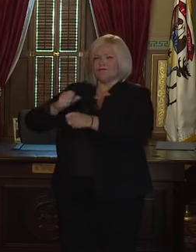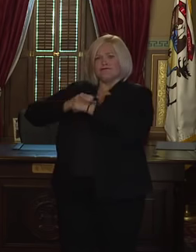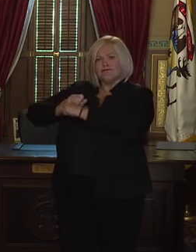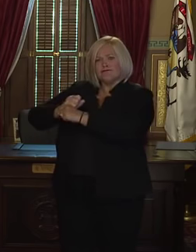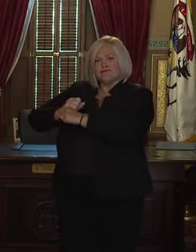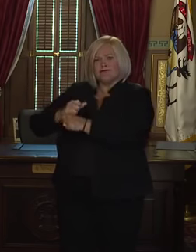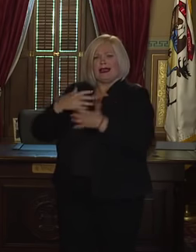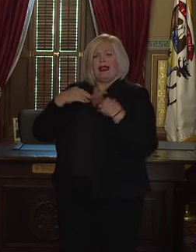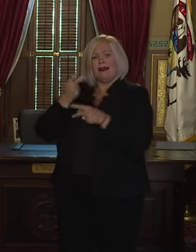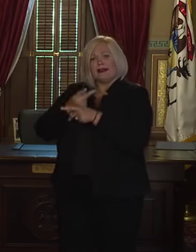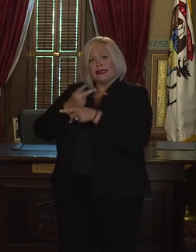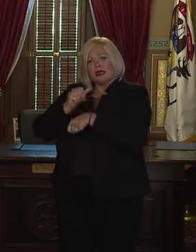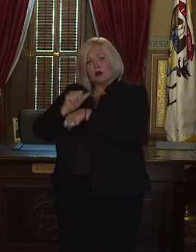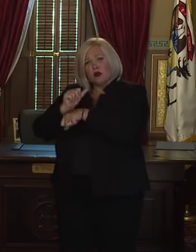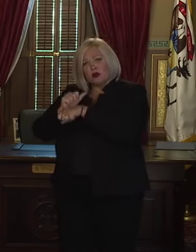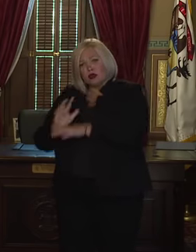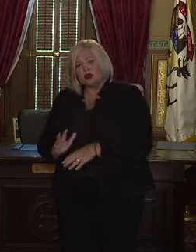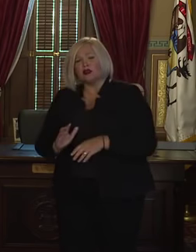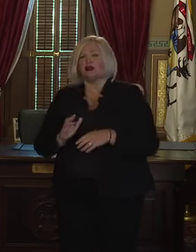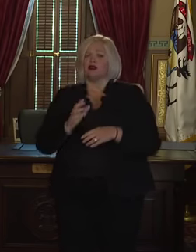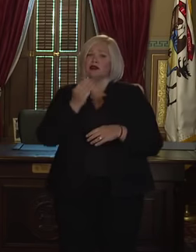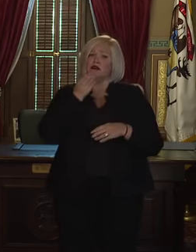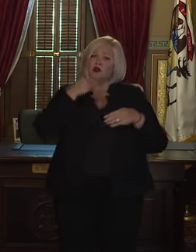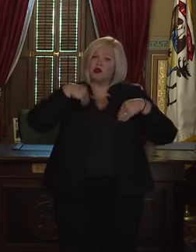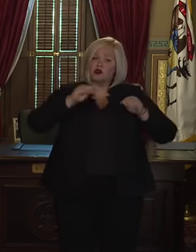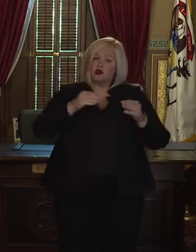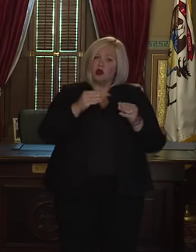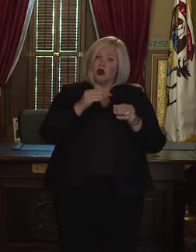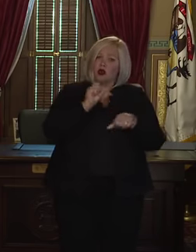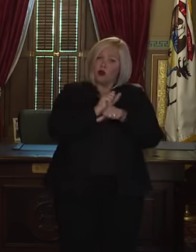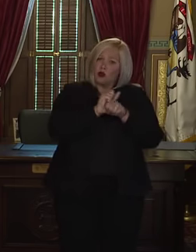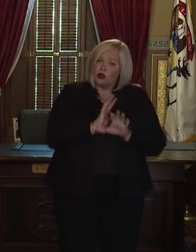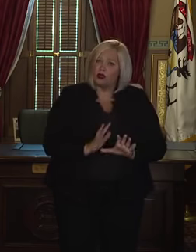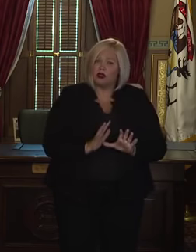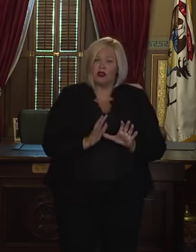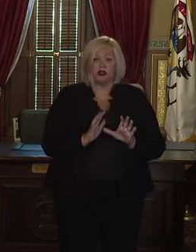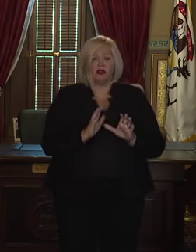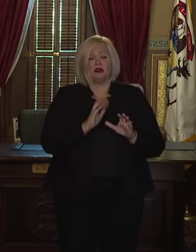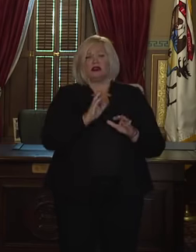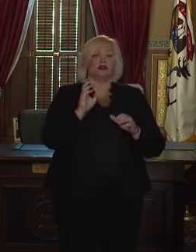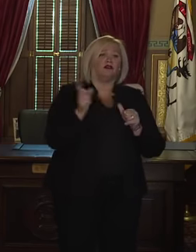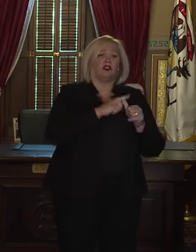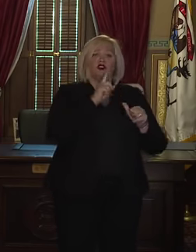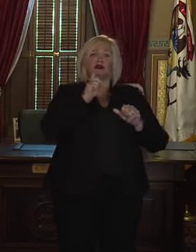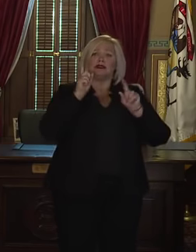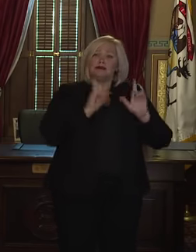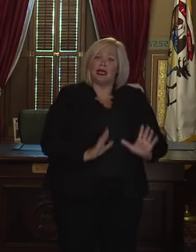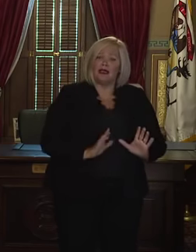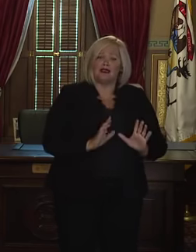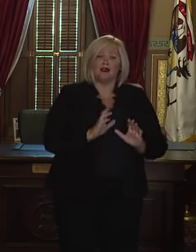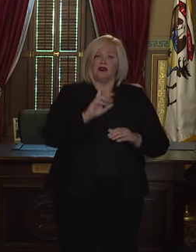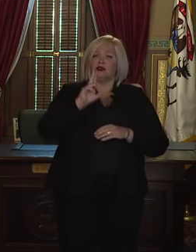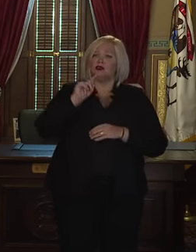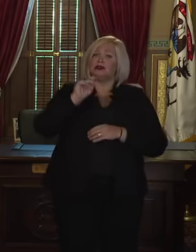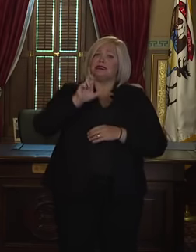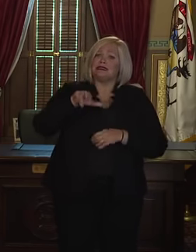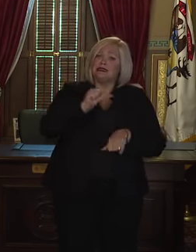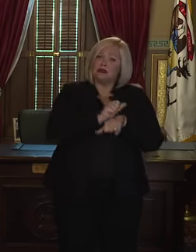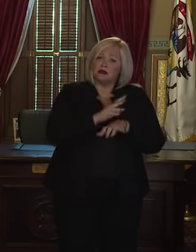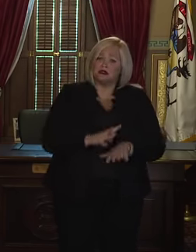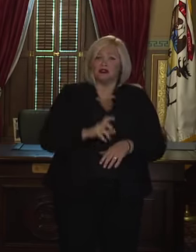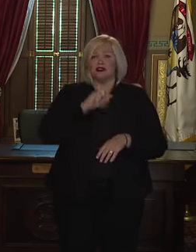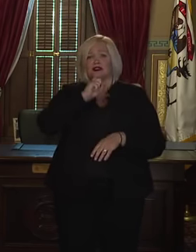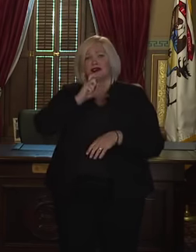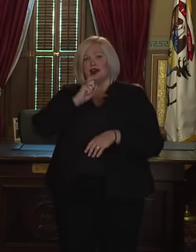workers and the grocery store clerks. I'm talking about all of our first responders and our utility workers and sanitation